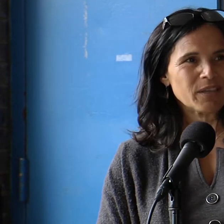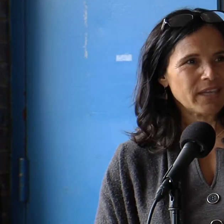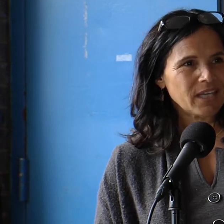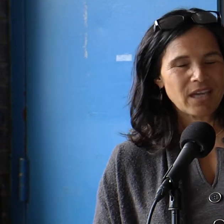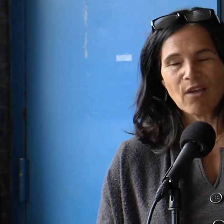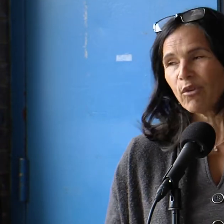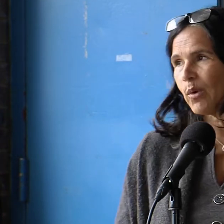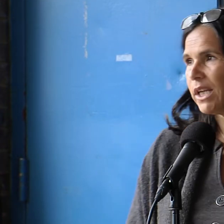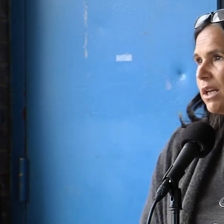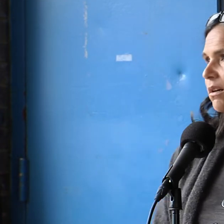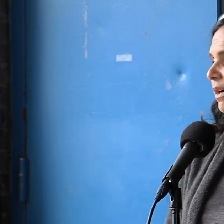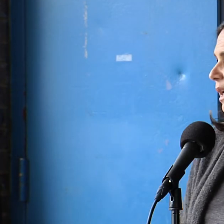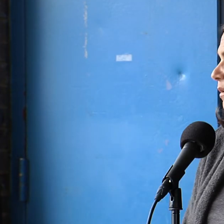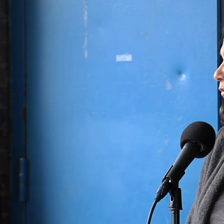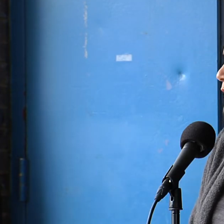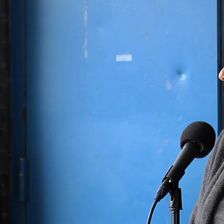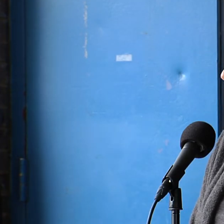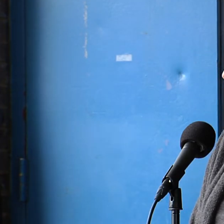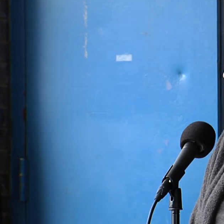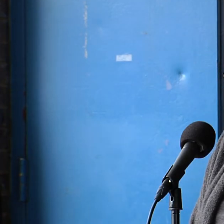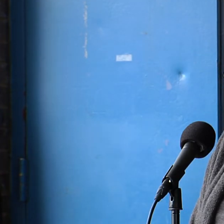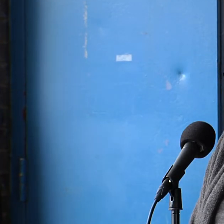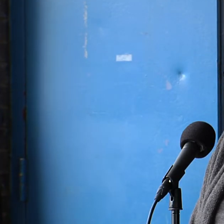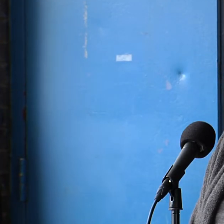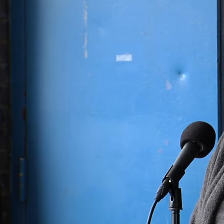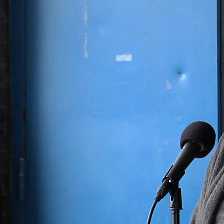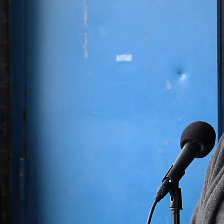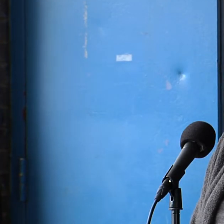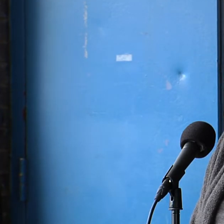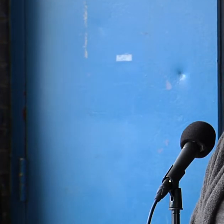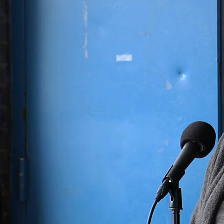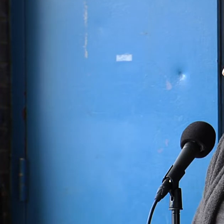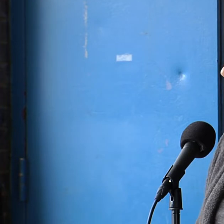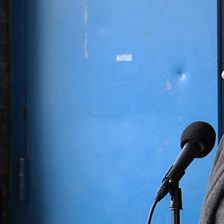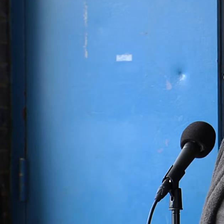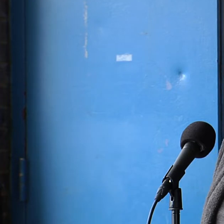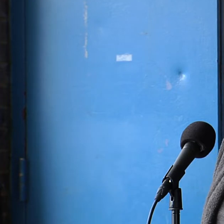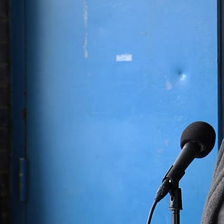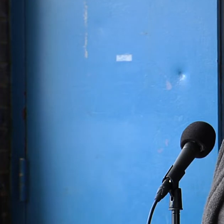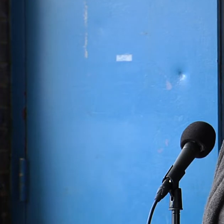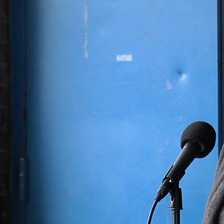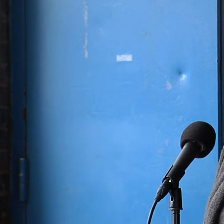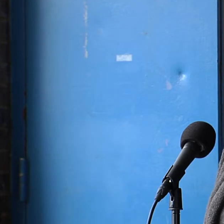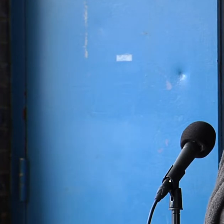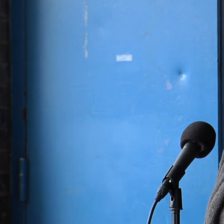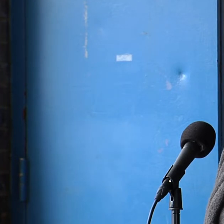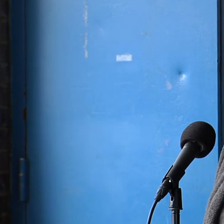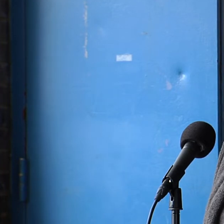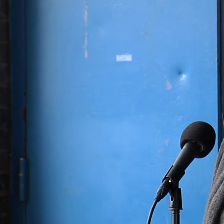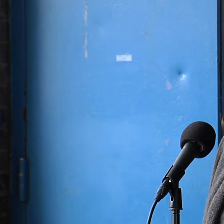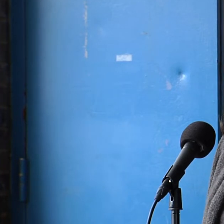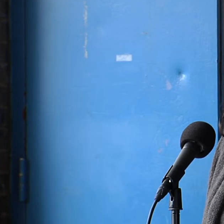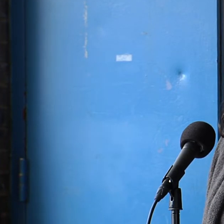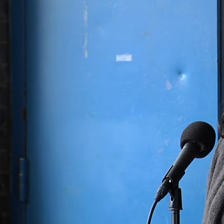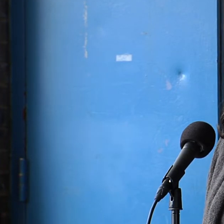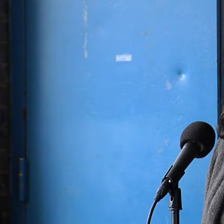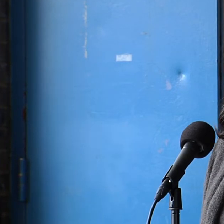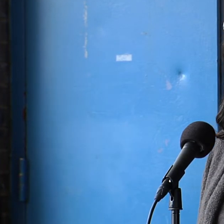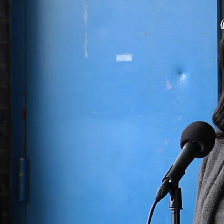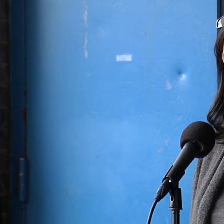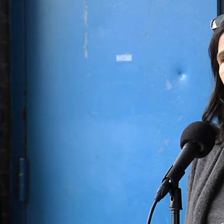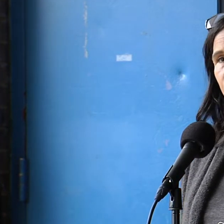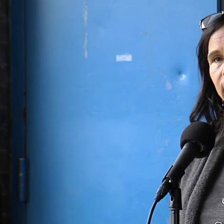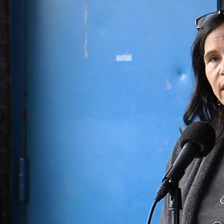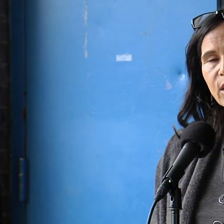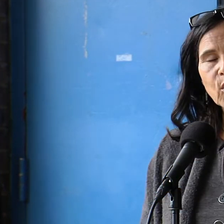so I want to thank everyone here for their incredible work doing this. I want to introduce Chair Robinson, who has